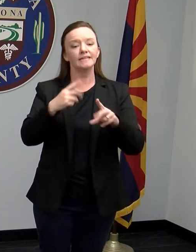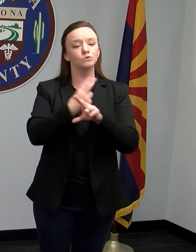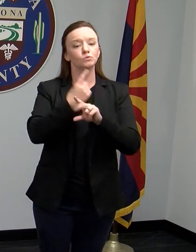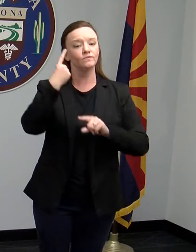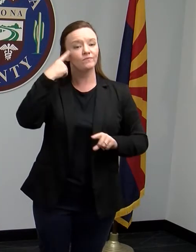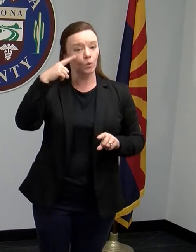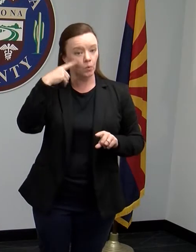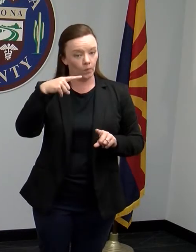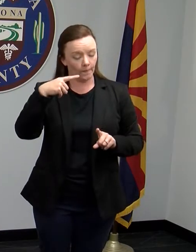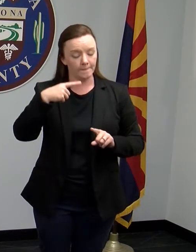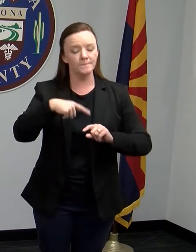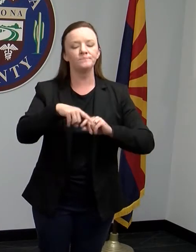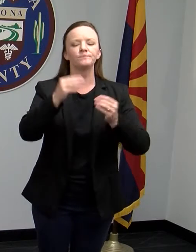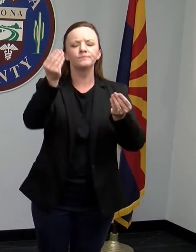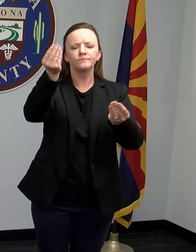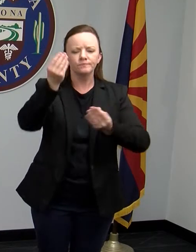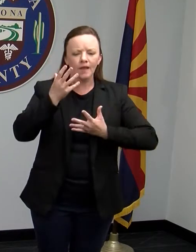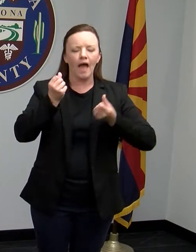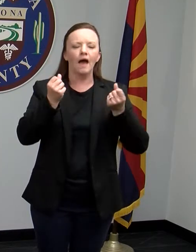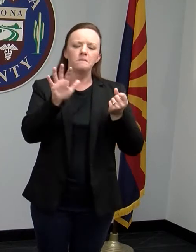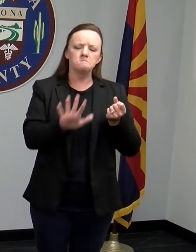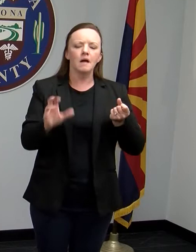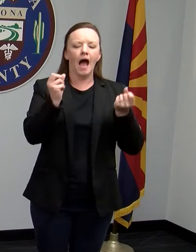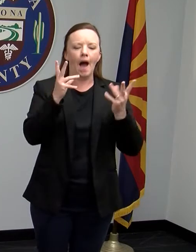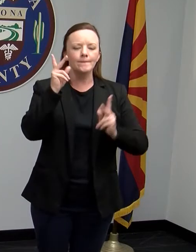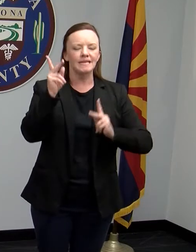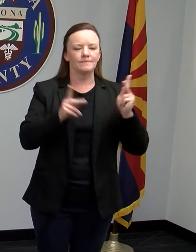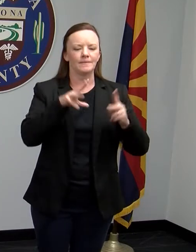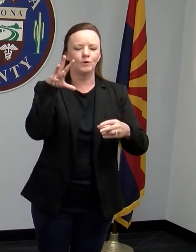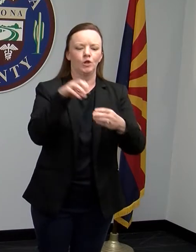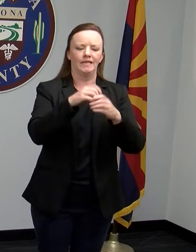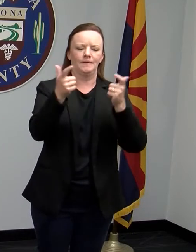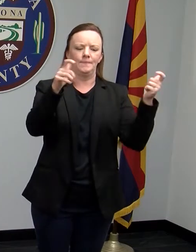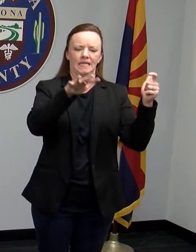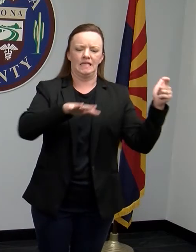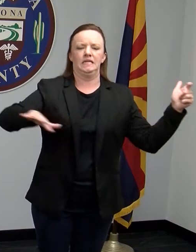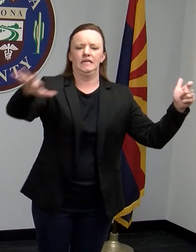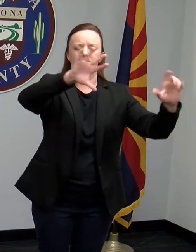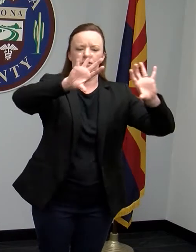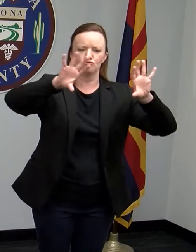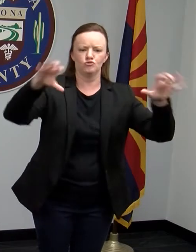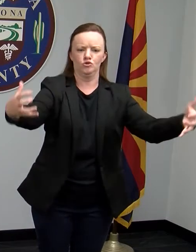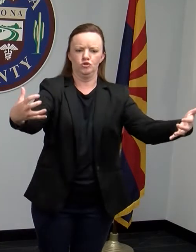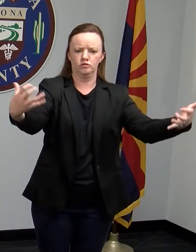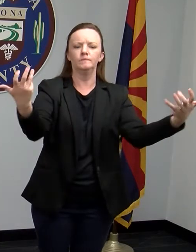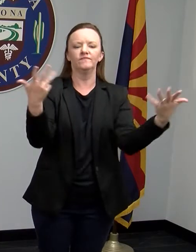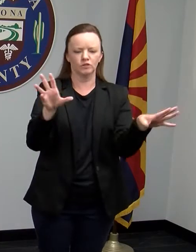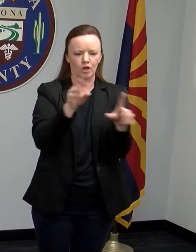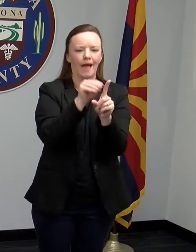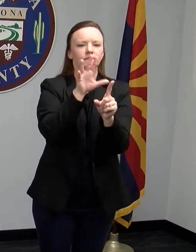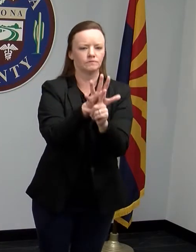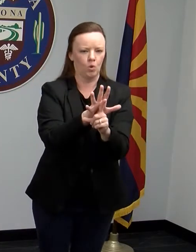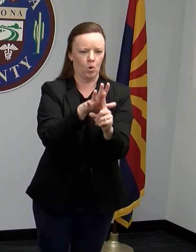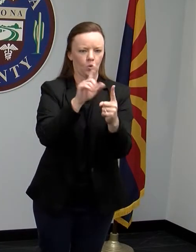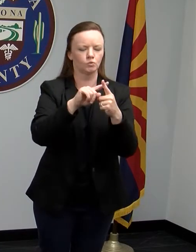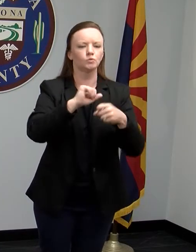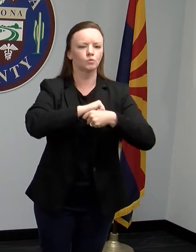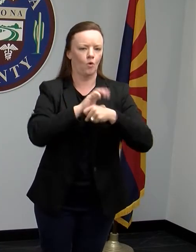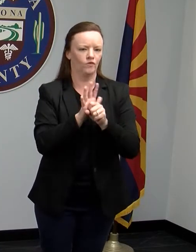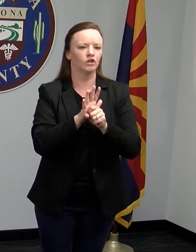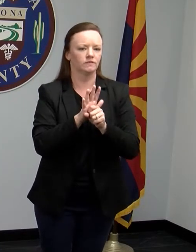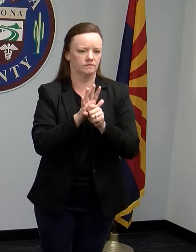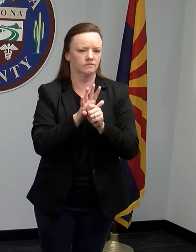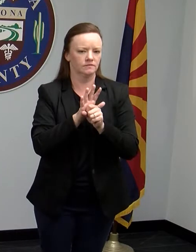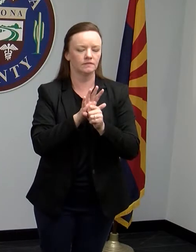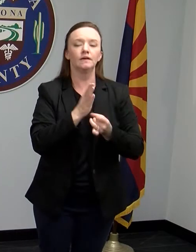give us a sense of how many people in a population like Maricopa County have been exposed to COVID-19, possibly